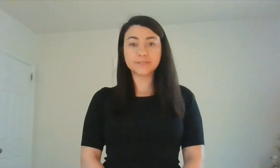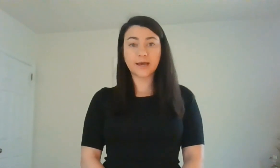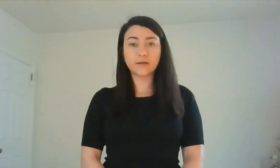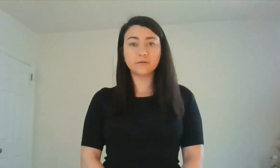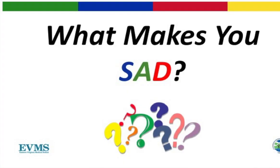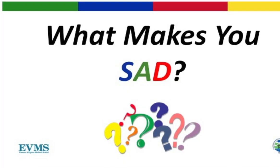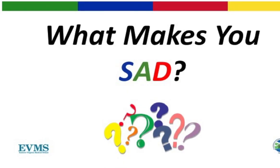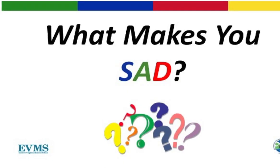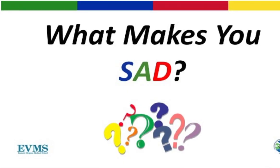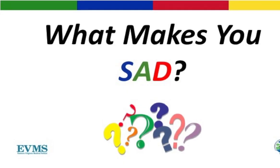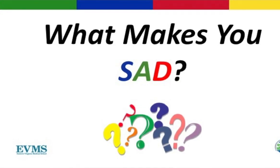sad?